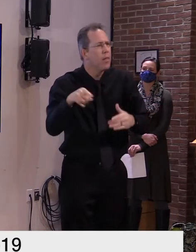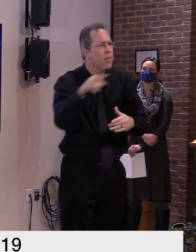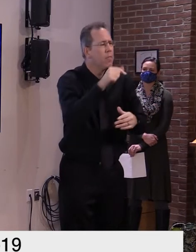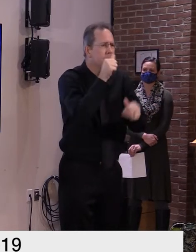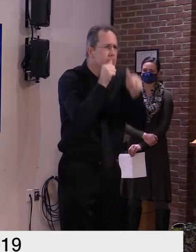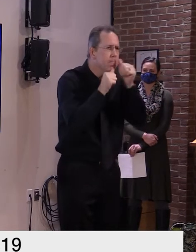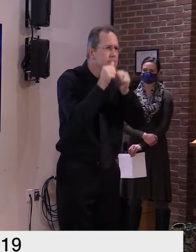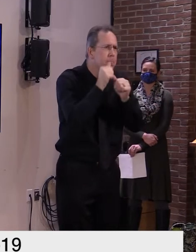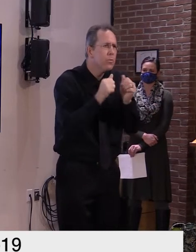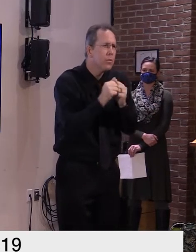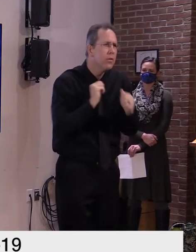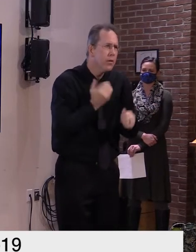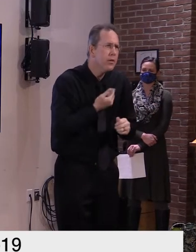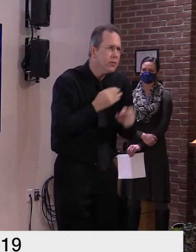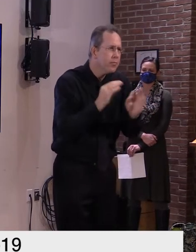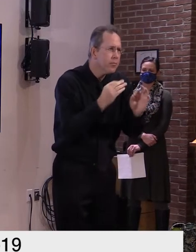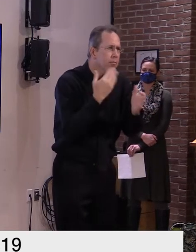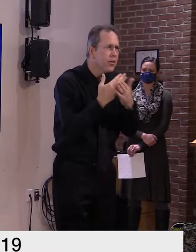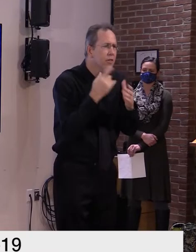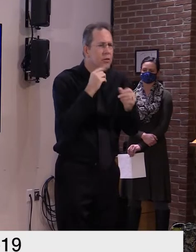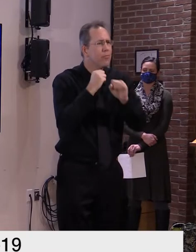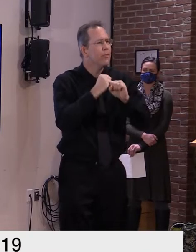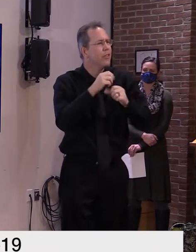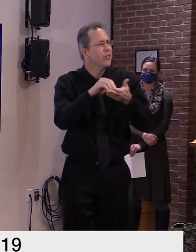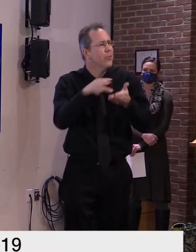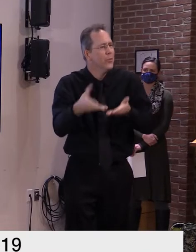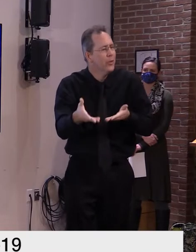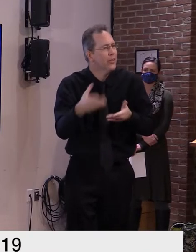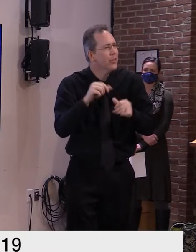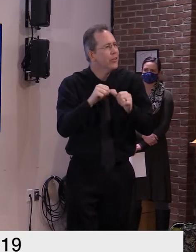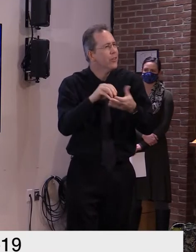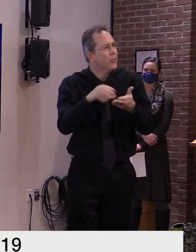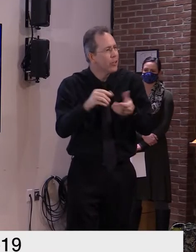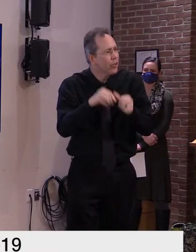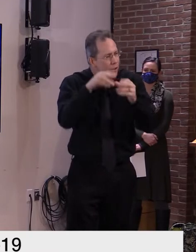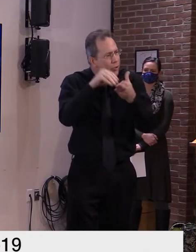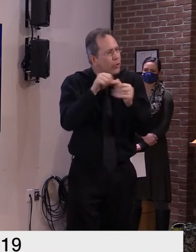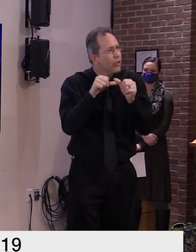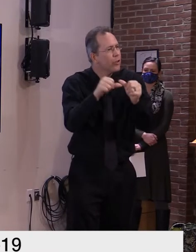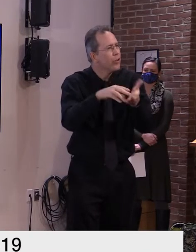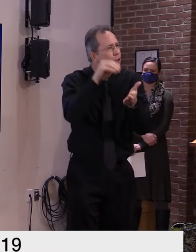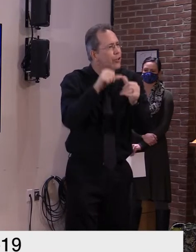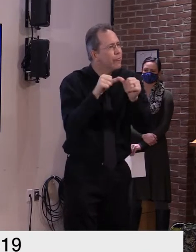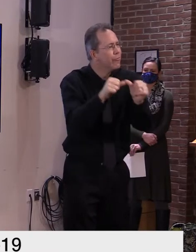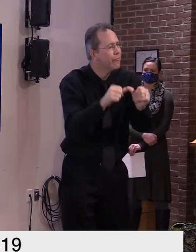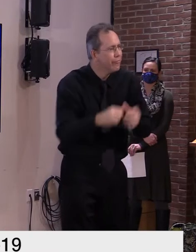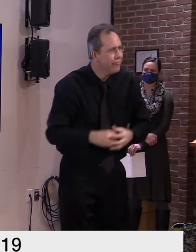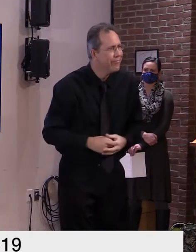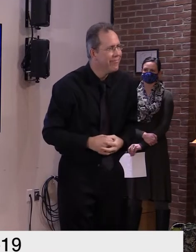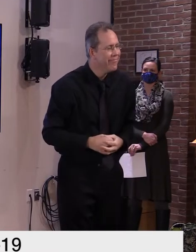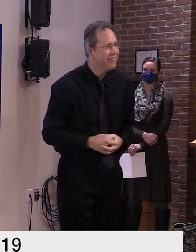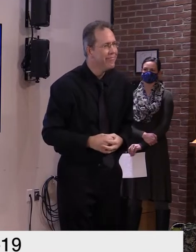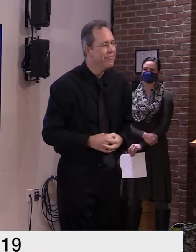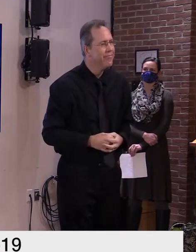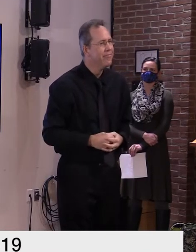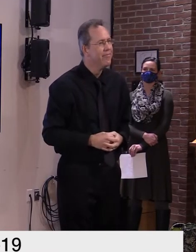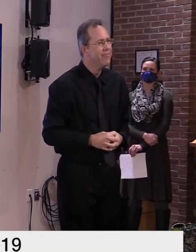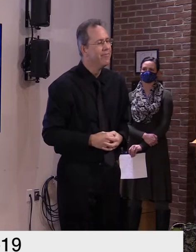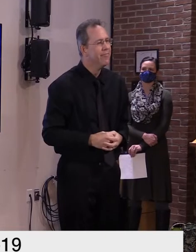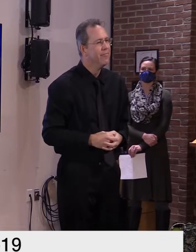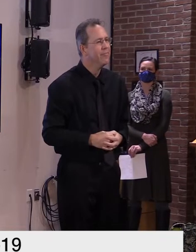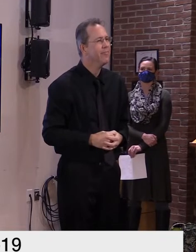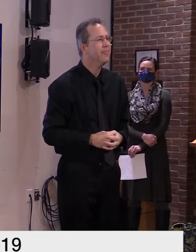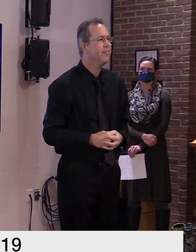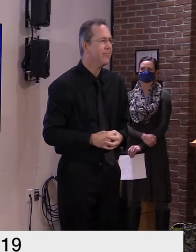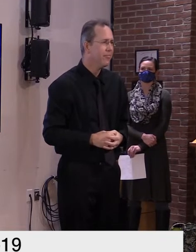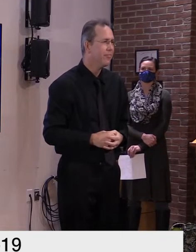can continue their education as seamlessly as possible during these challenging times now i'll turn to an update on the